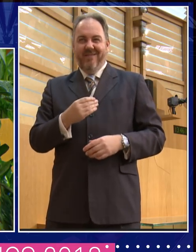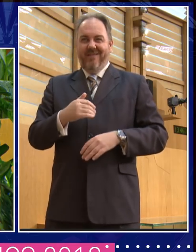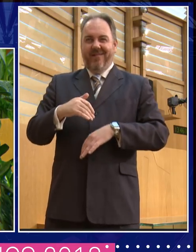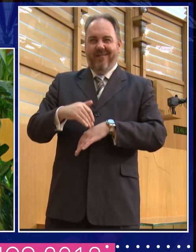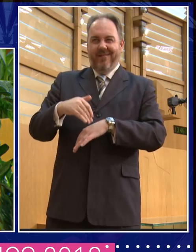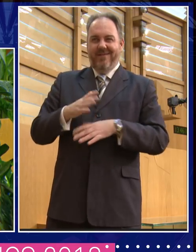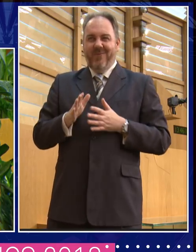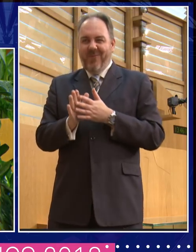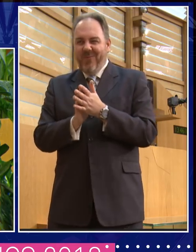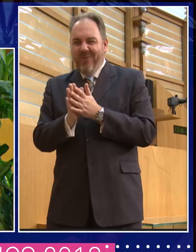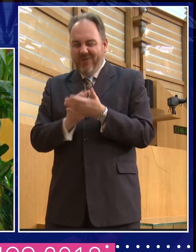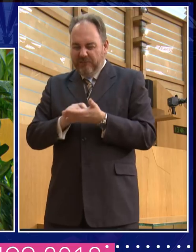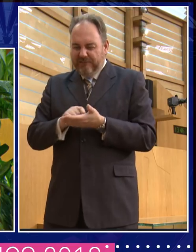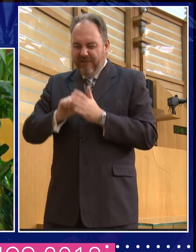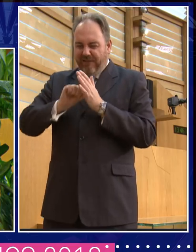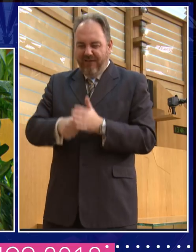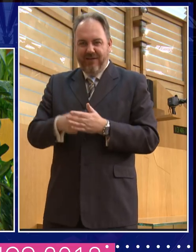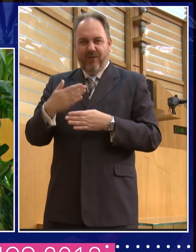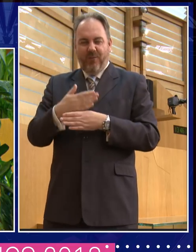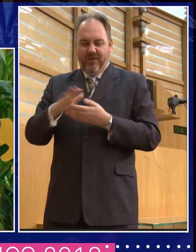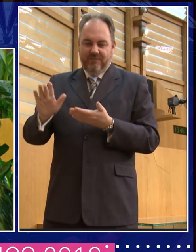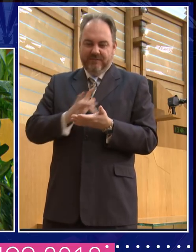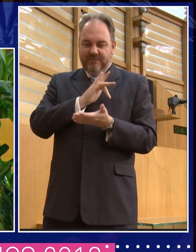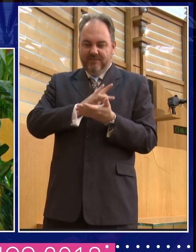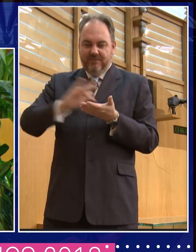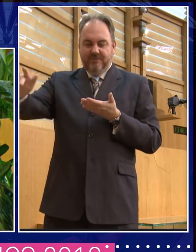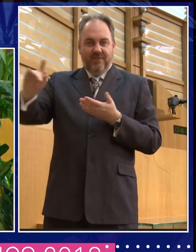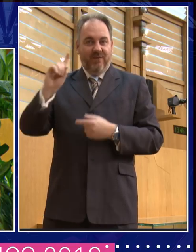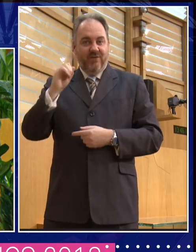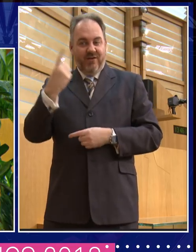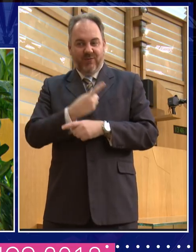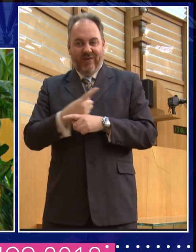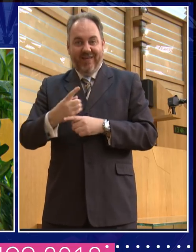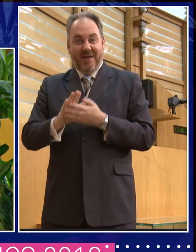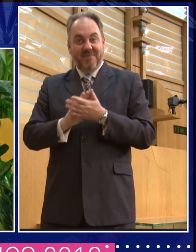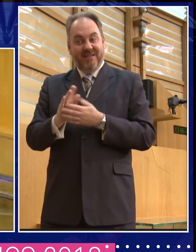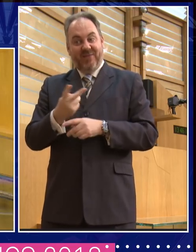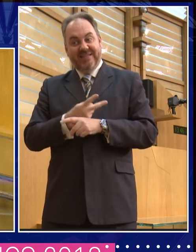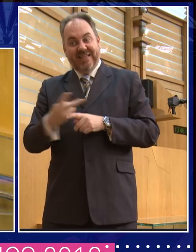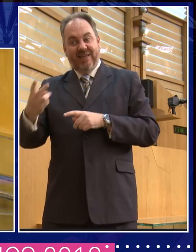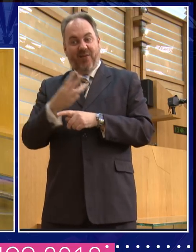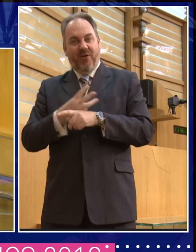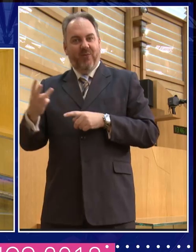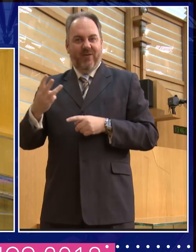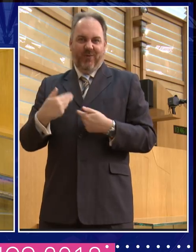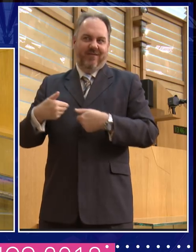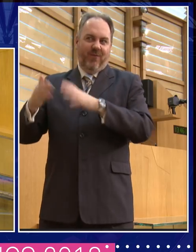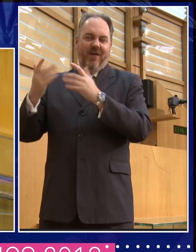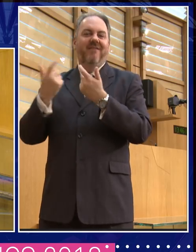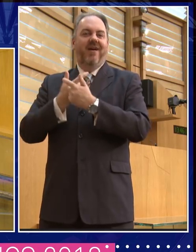at it, a binge homework session, you then could go out doing things you shouldn't for the rest of the time. I like that, that